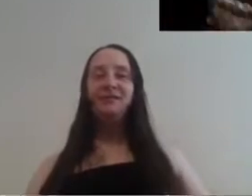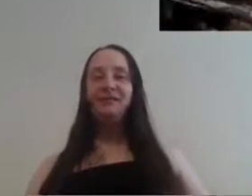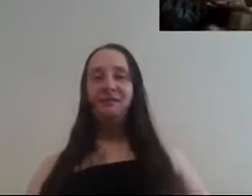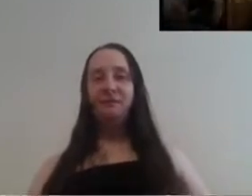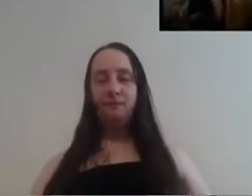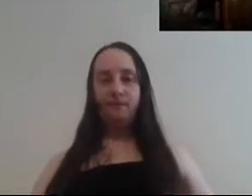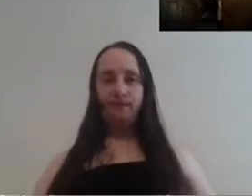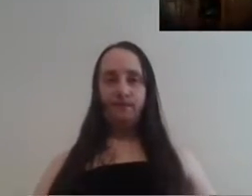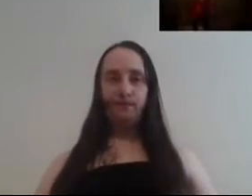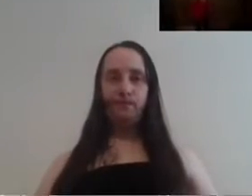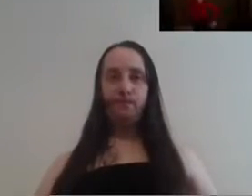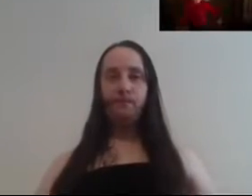wait